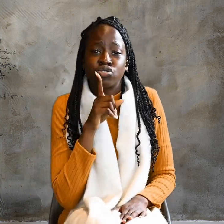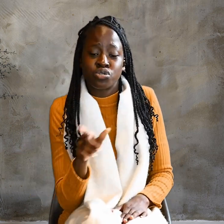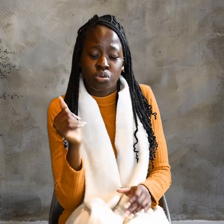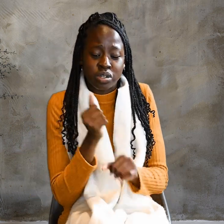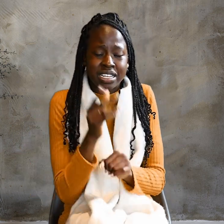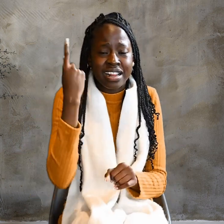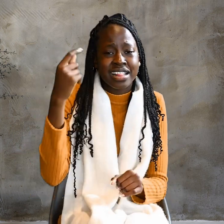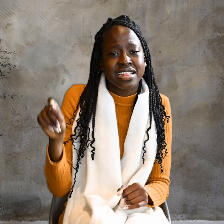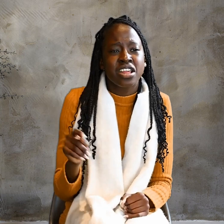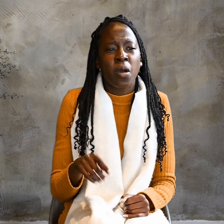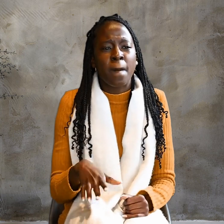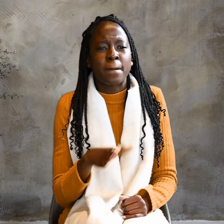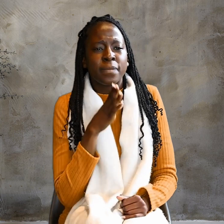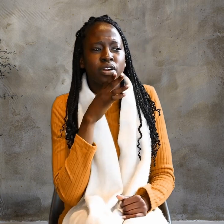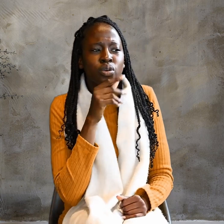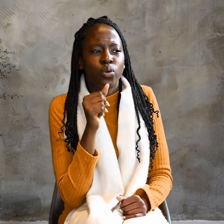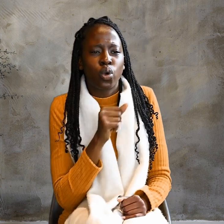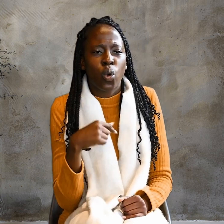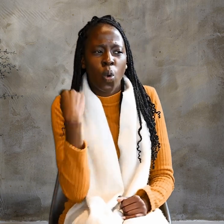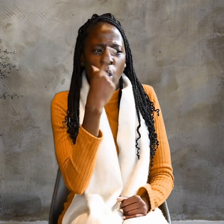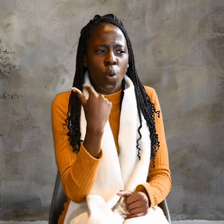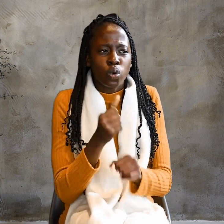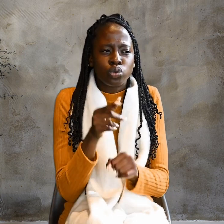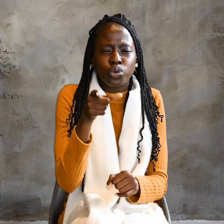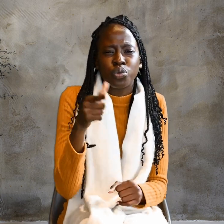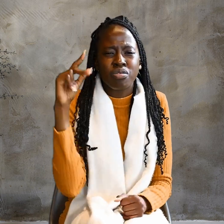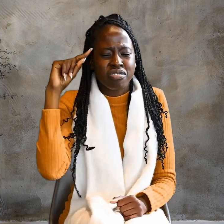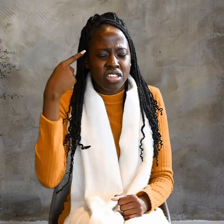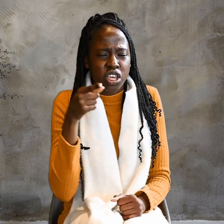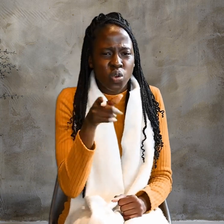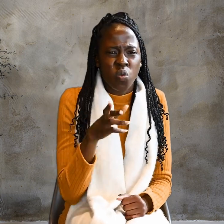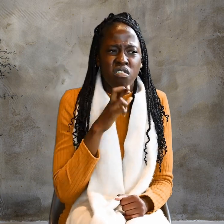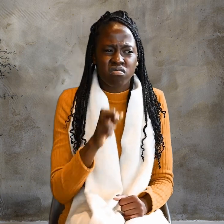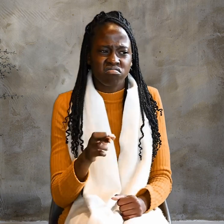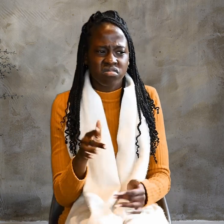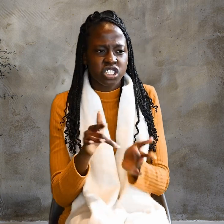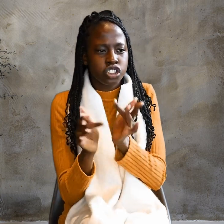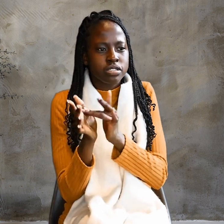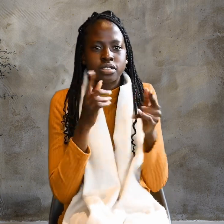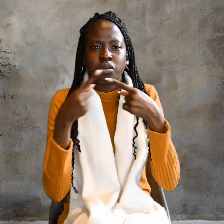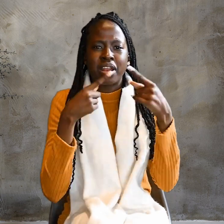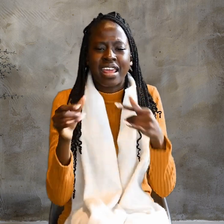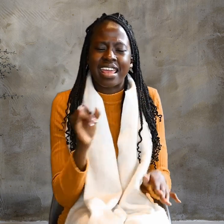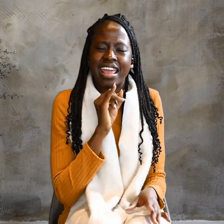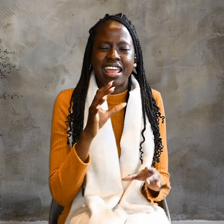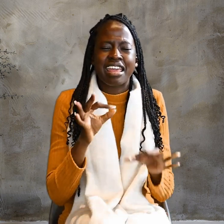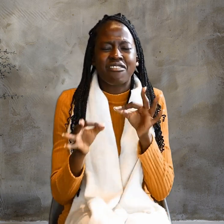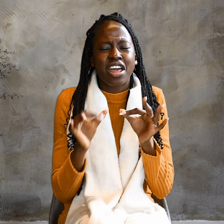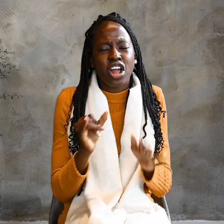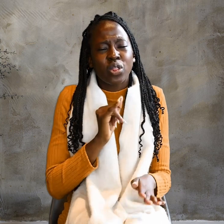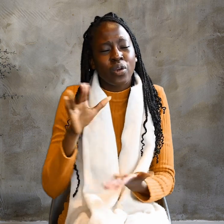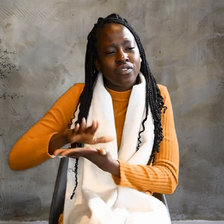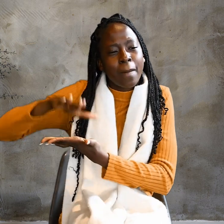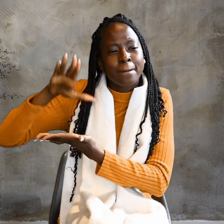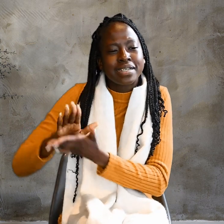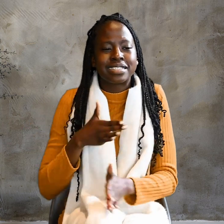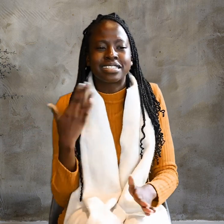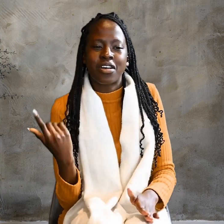Who do you think you are? Jesus replied, If I glorify myself,